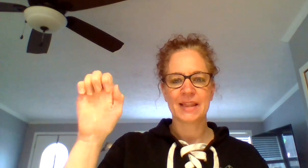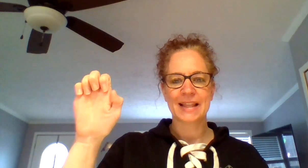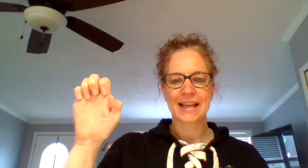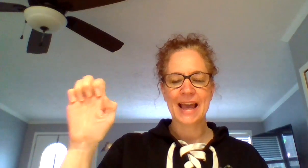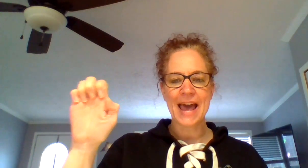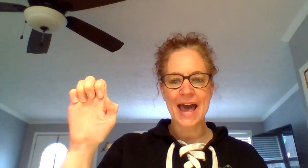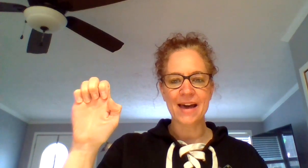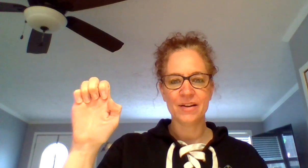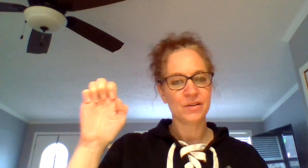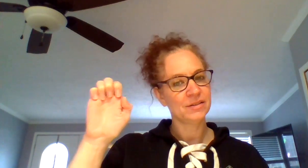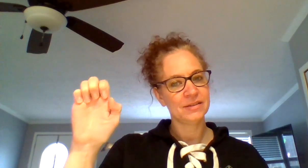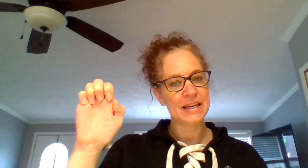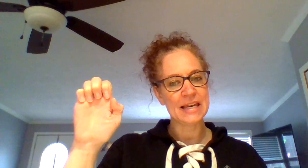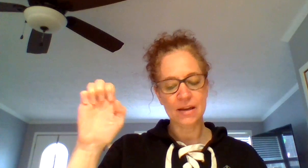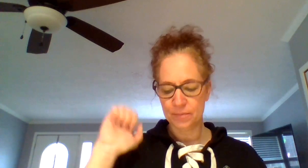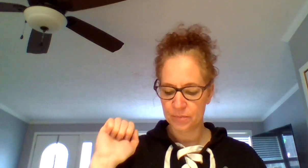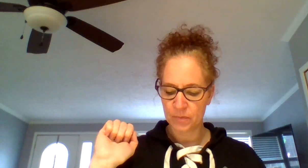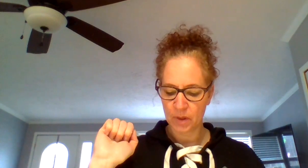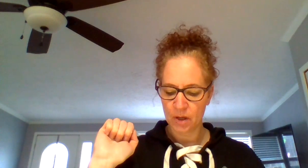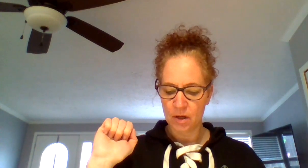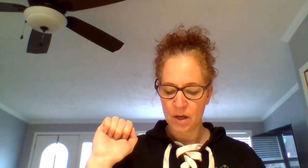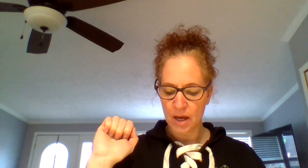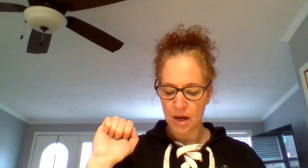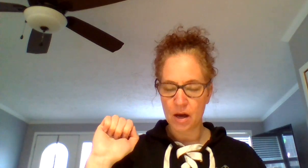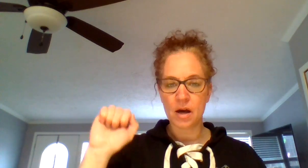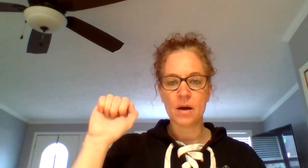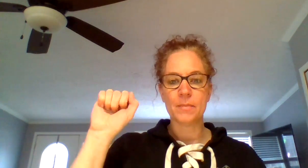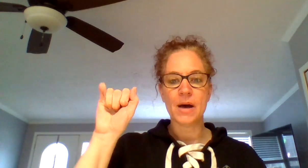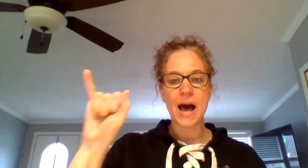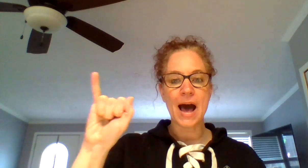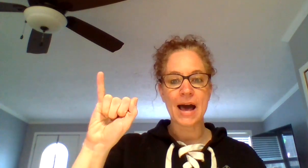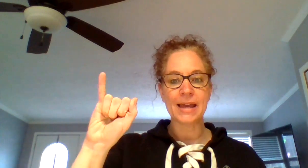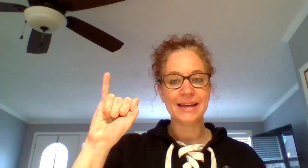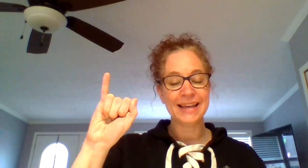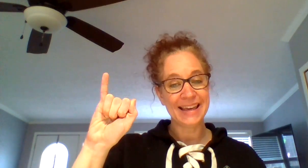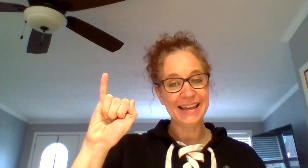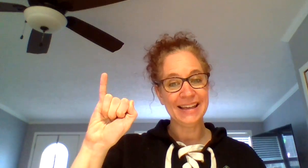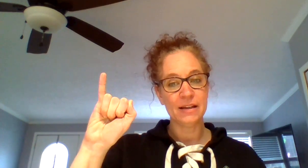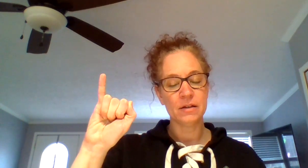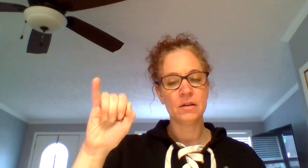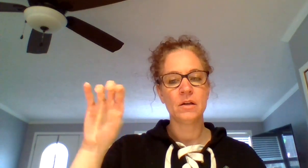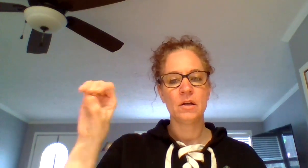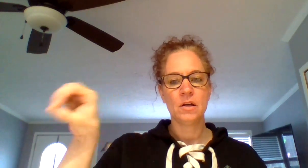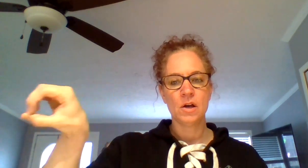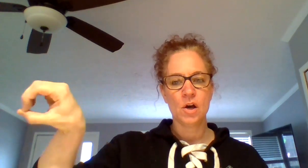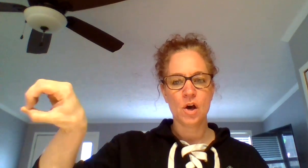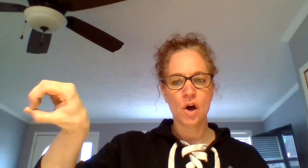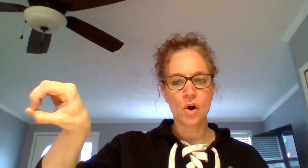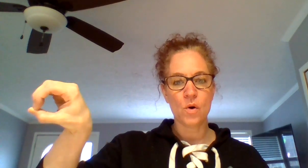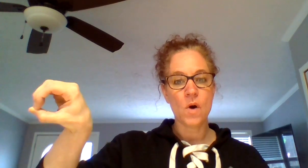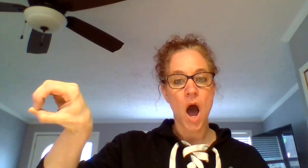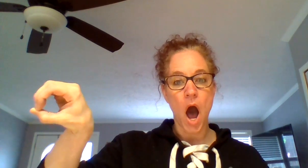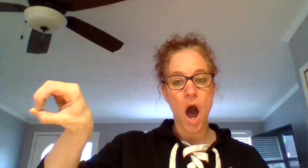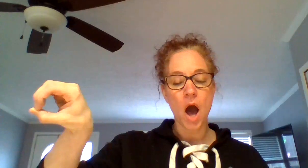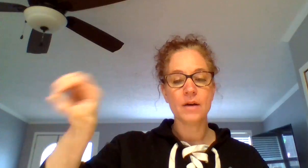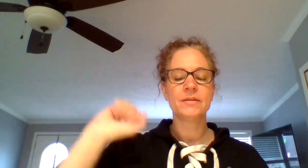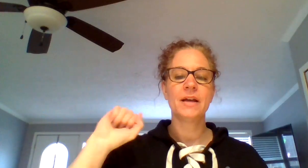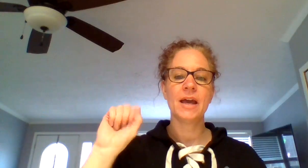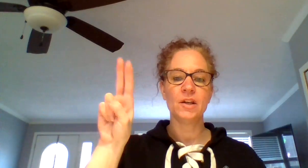a, e, i, i, o, aw, and